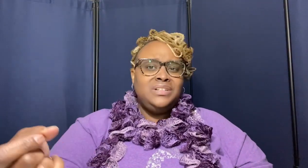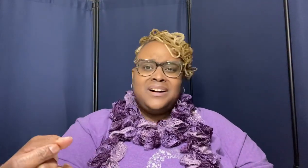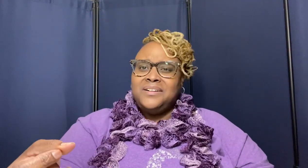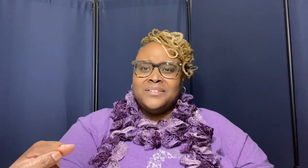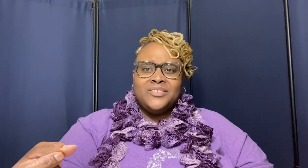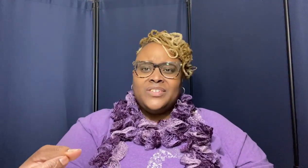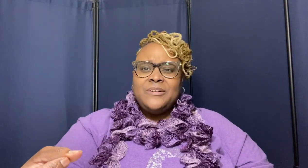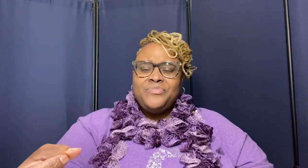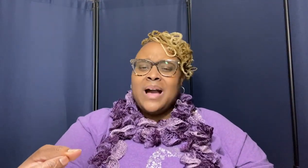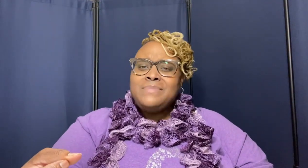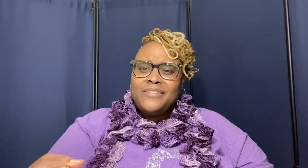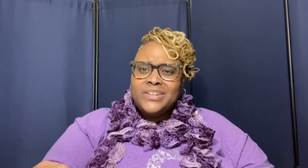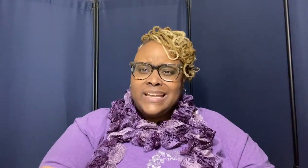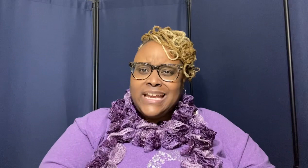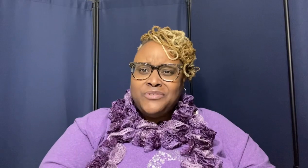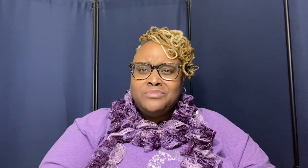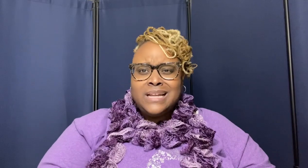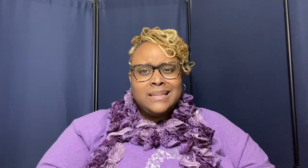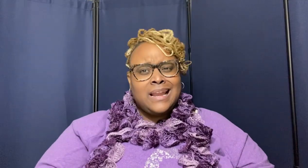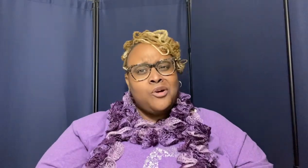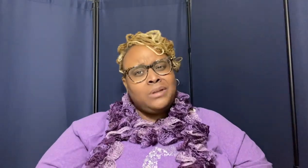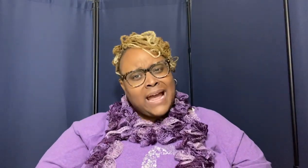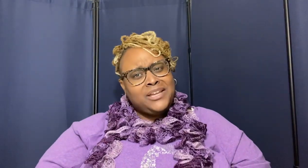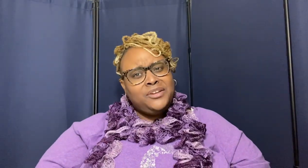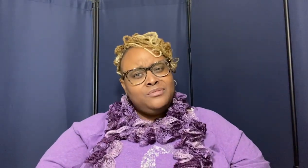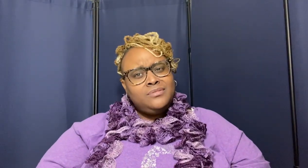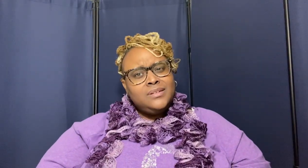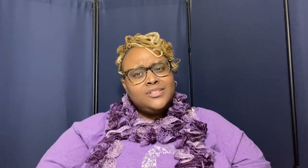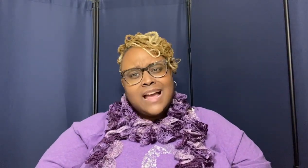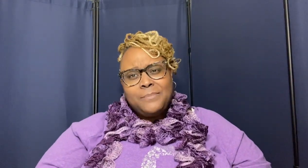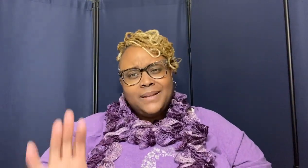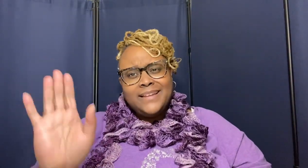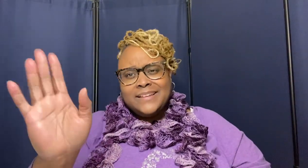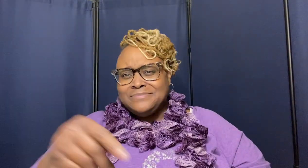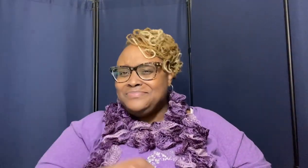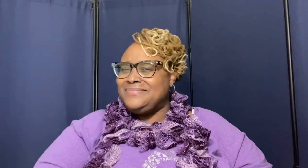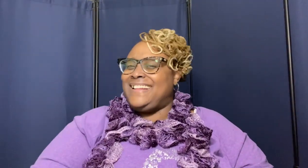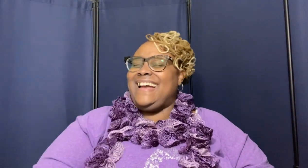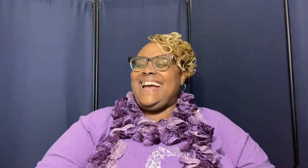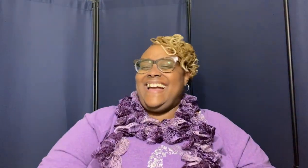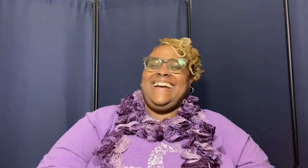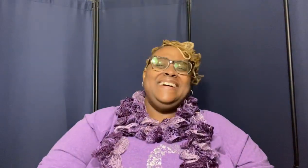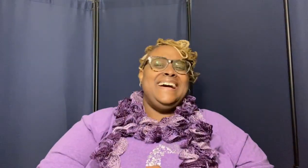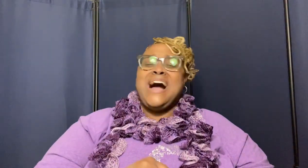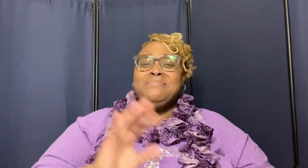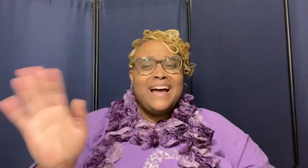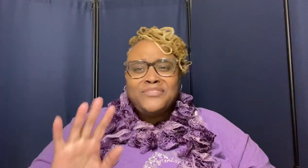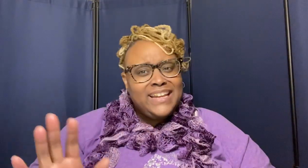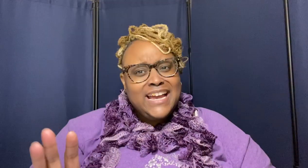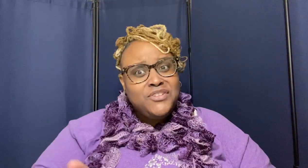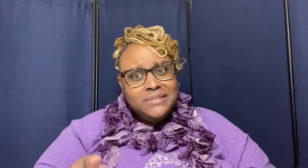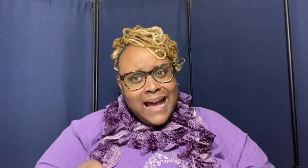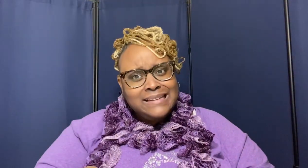love i'm not gonna give you nothing and i don't like you child please i'm not gonna give you nothing